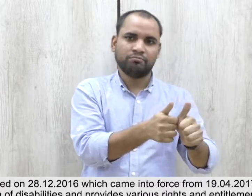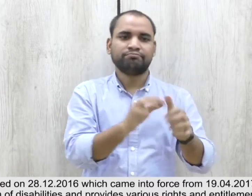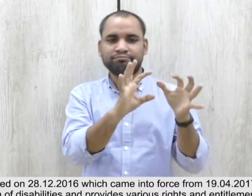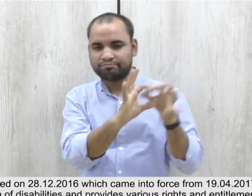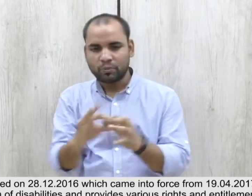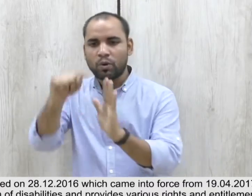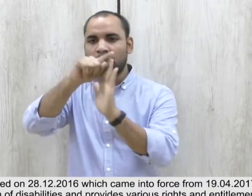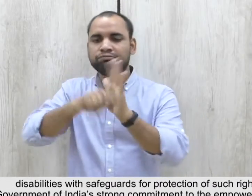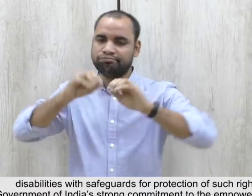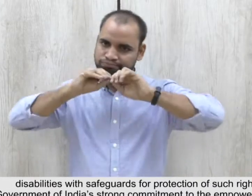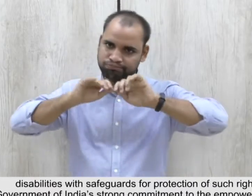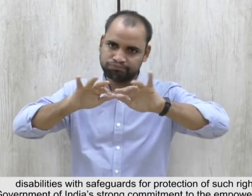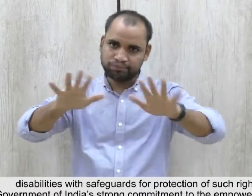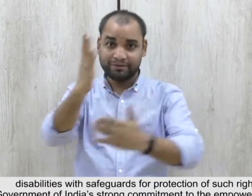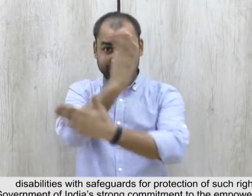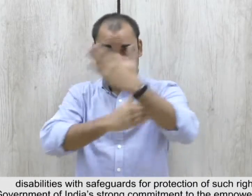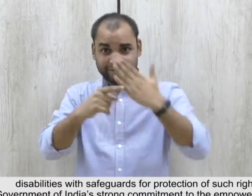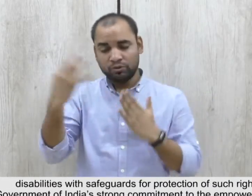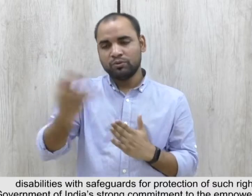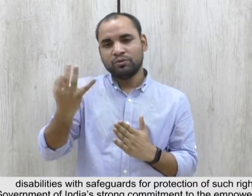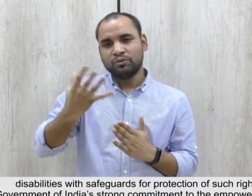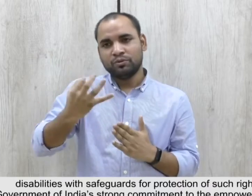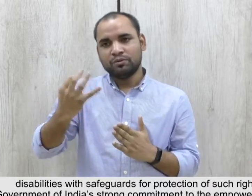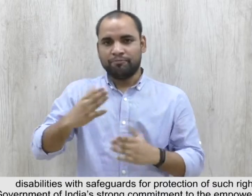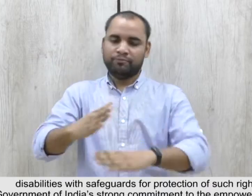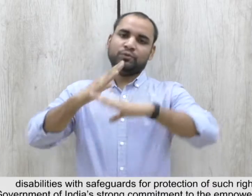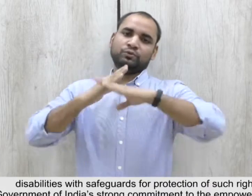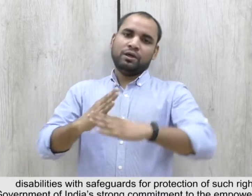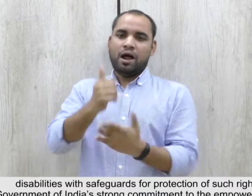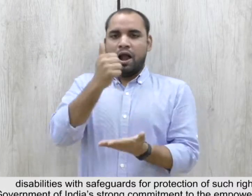for persons with disabilities with safeguards for protection of such rights